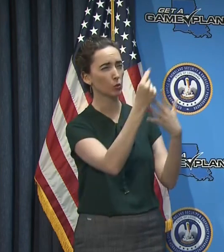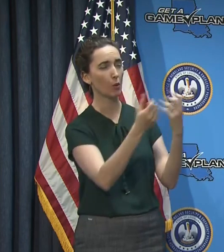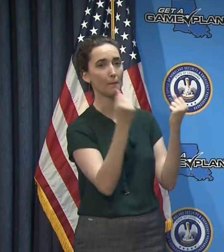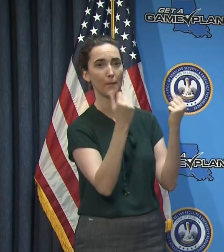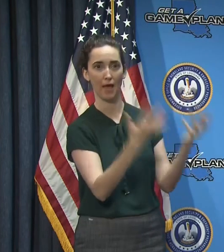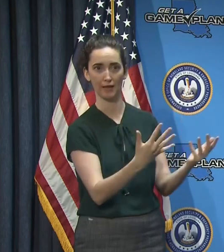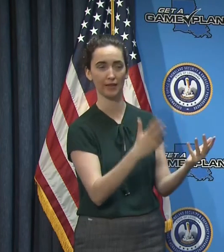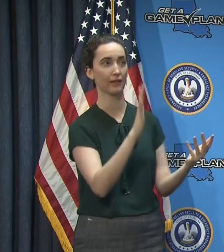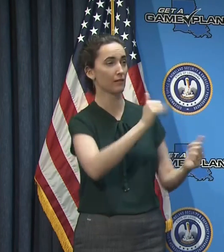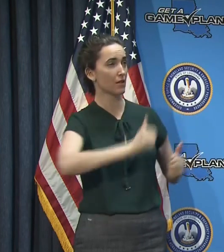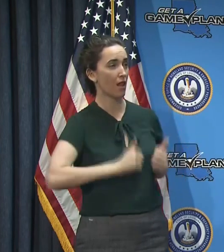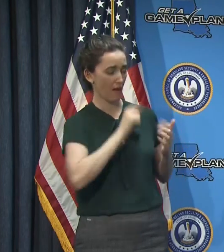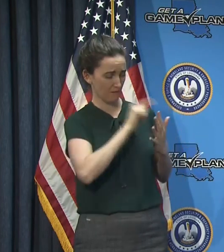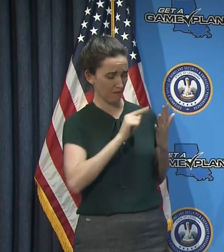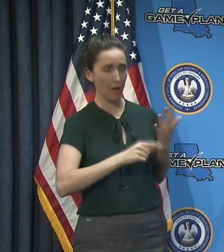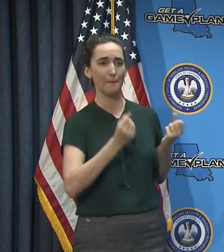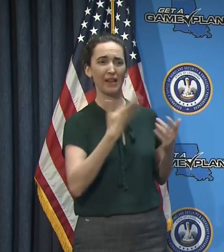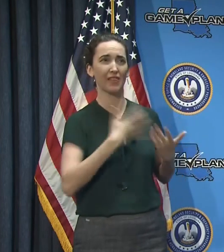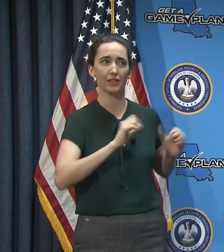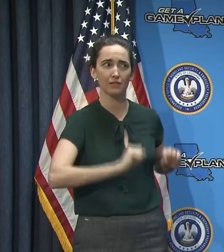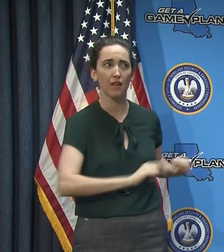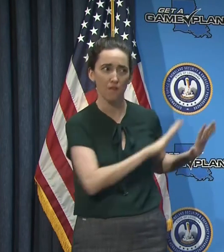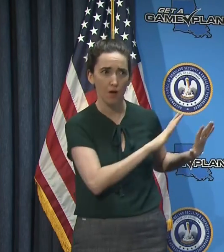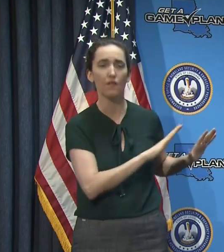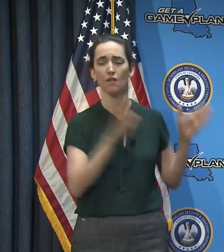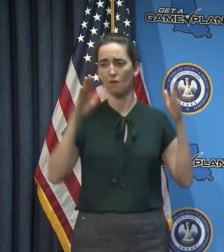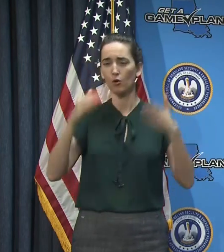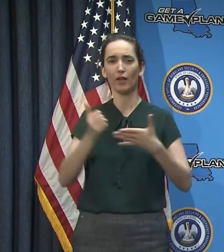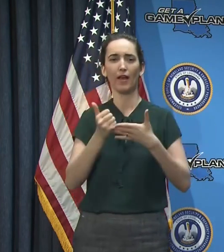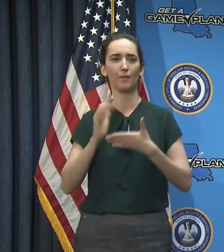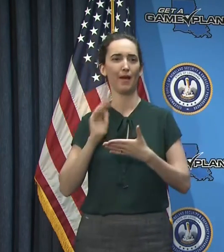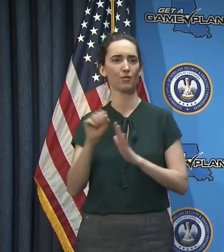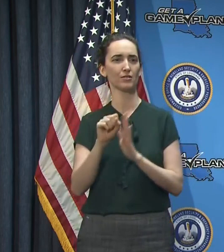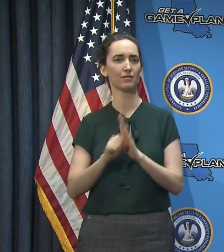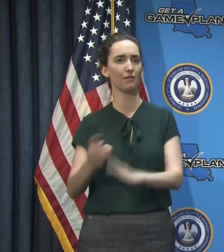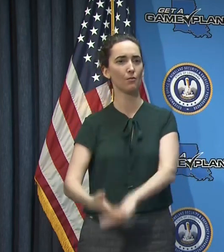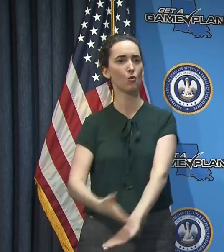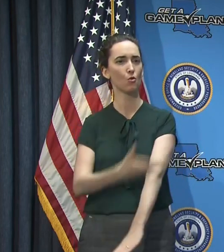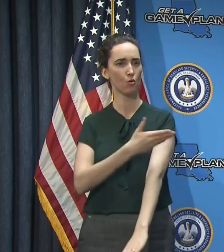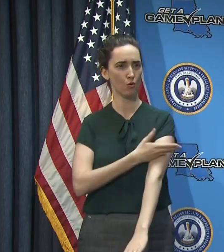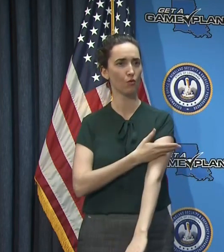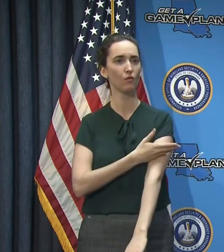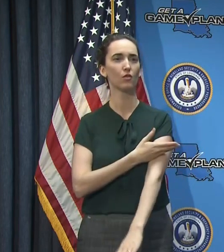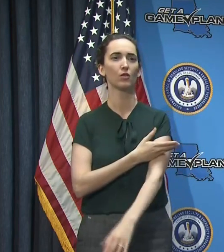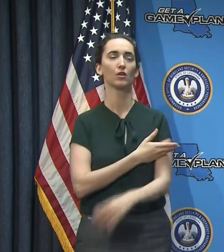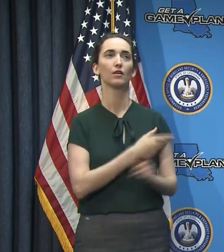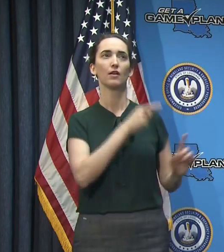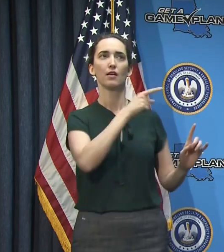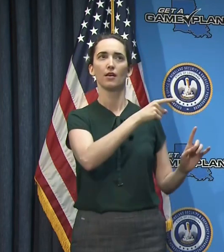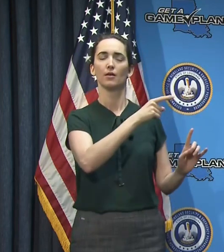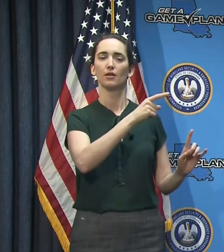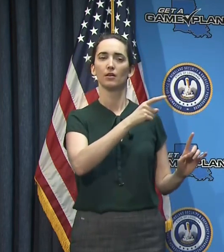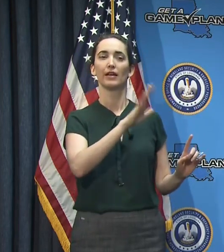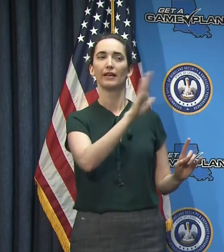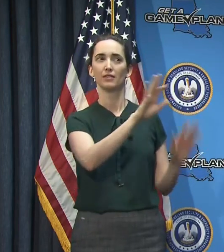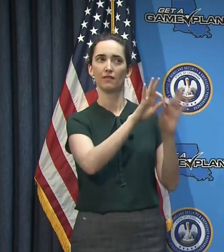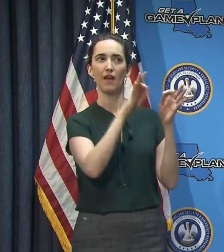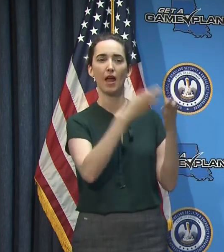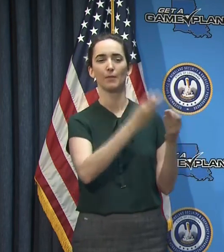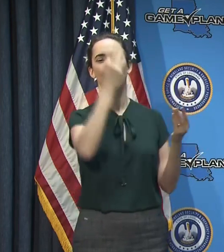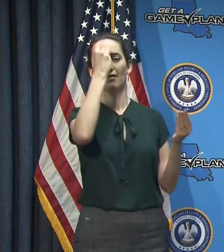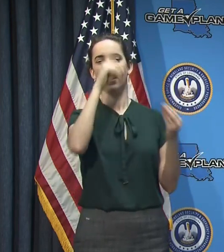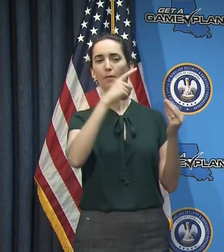sacrifices that he made to make our state better. And we certainly remembering his family